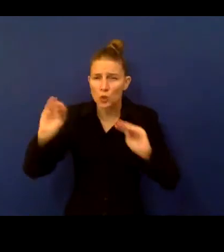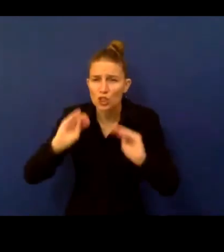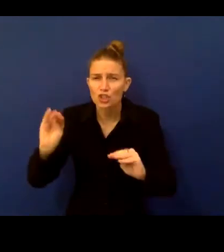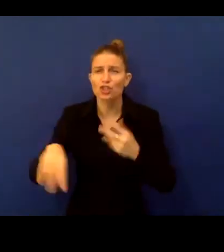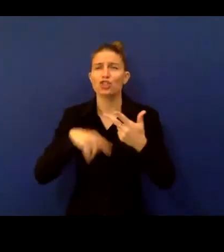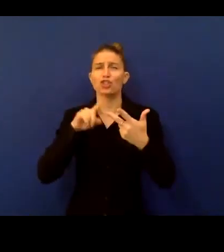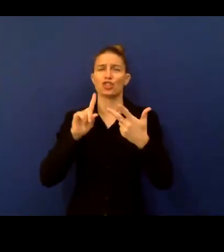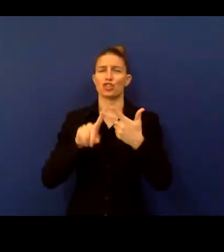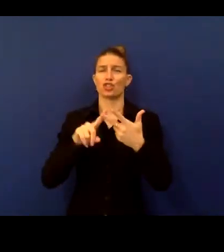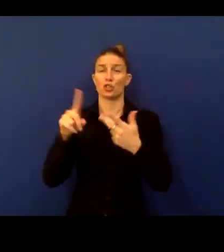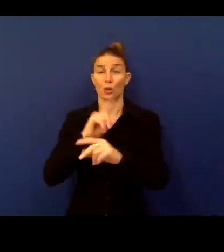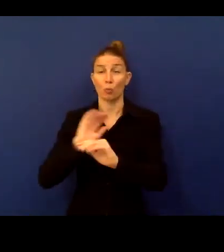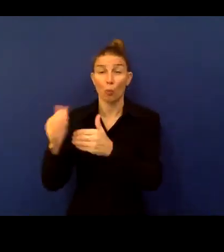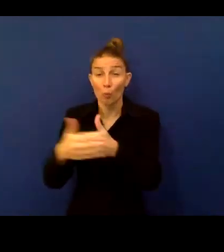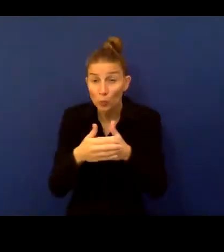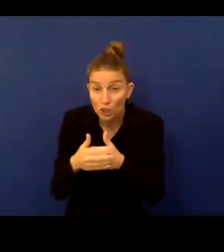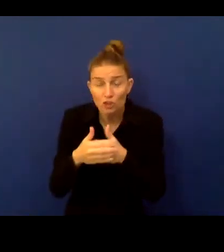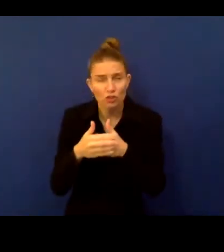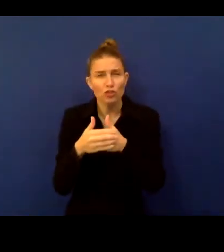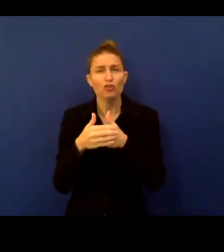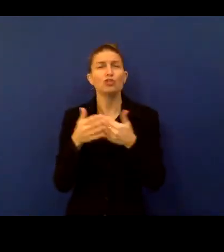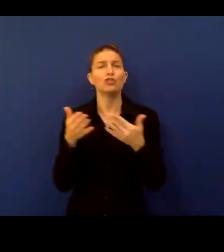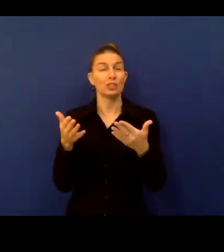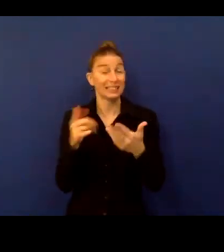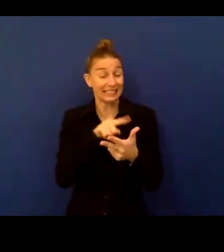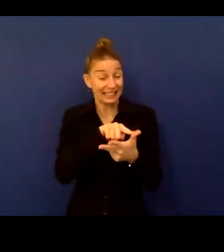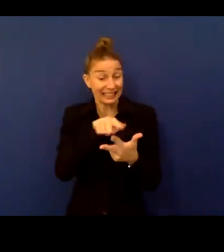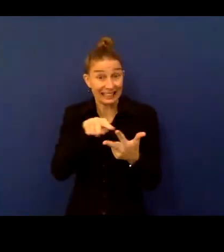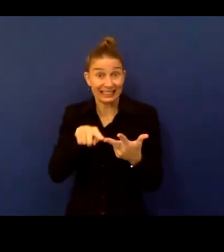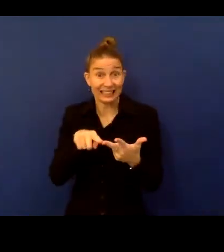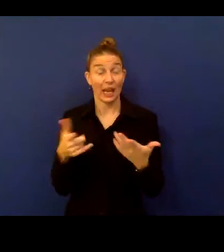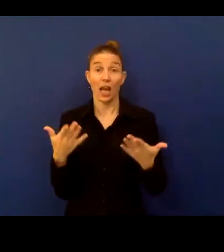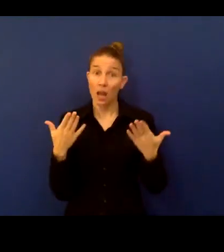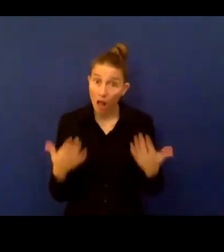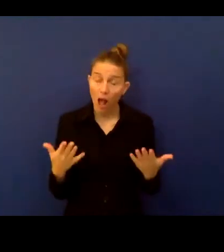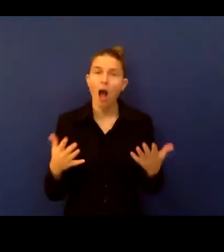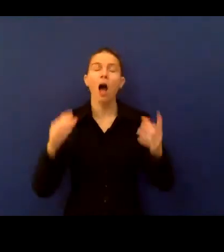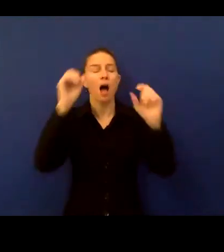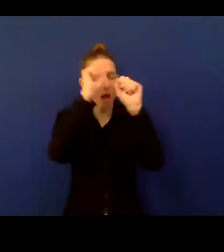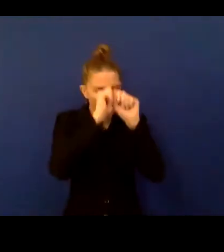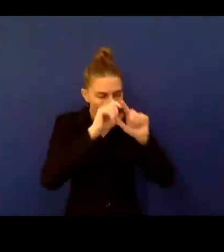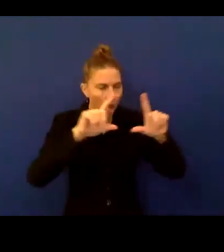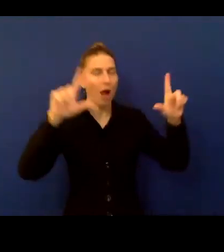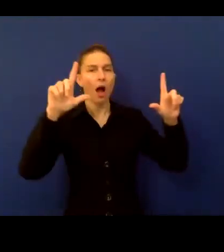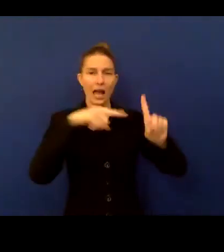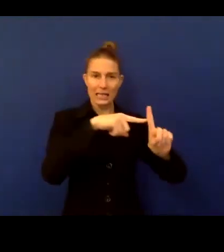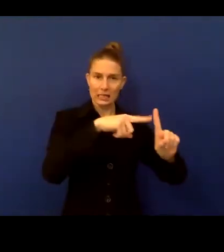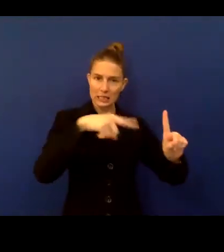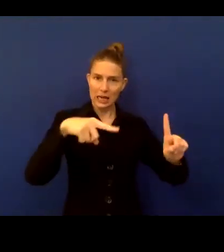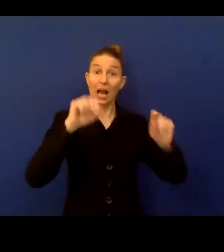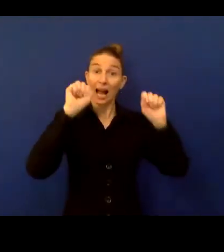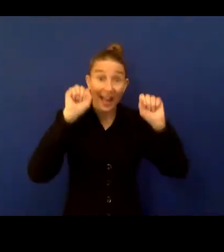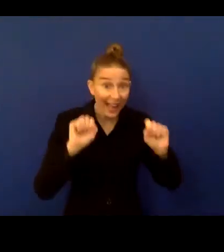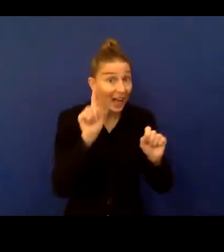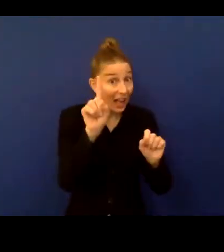These are some of the different, for instance, areas for which now we are finally able to have data that can be disaggregated